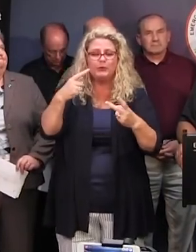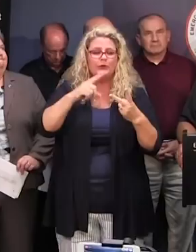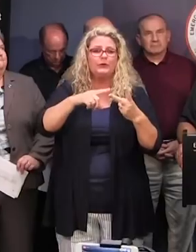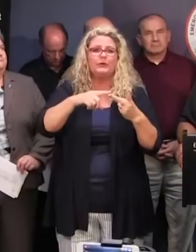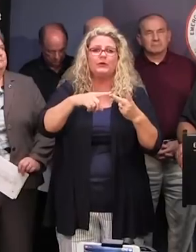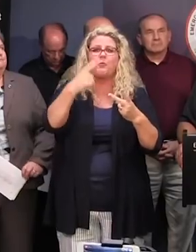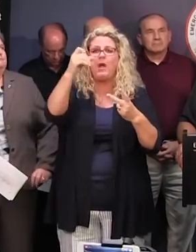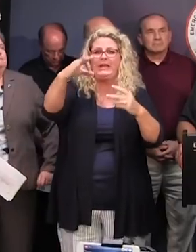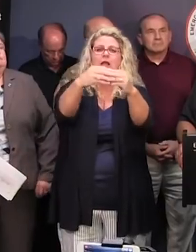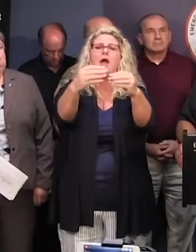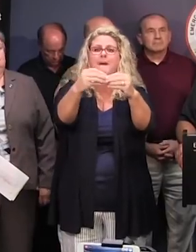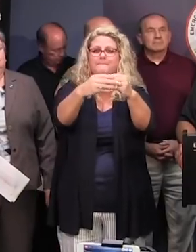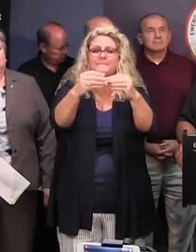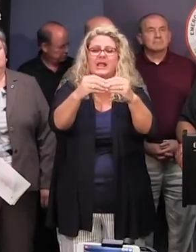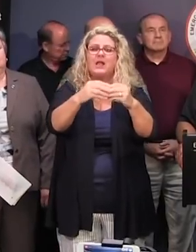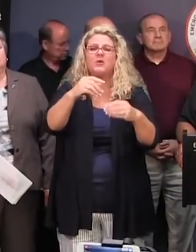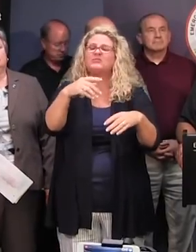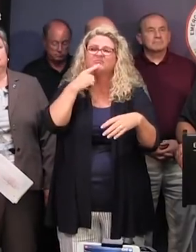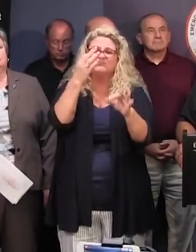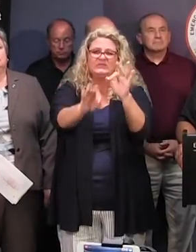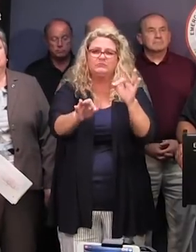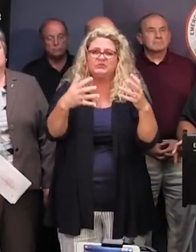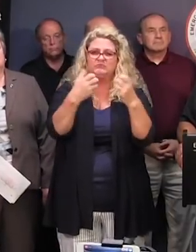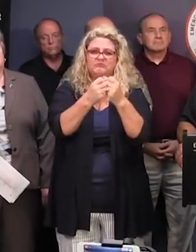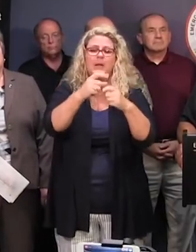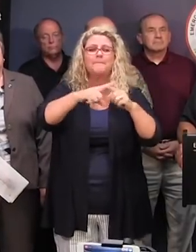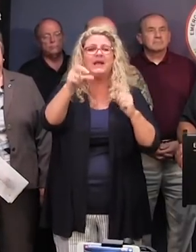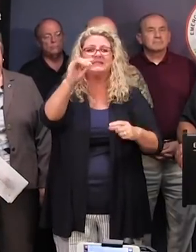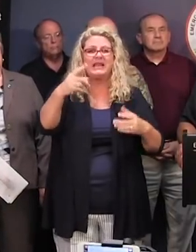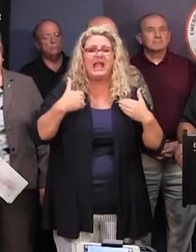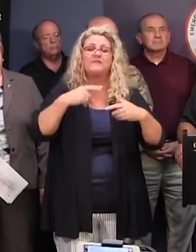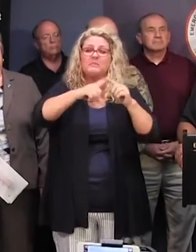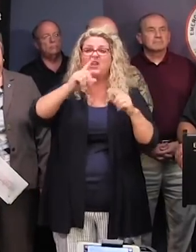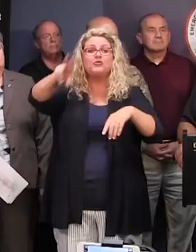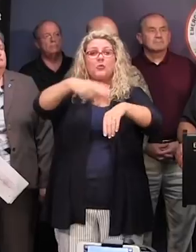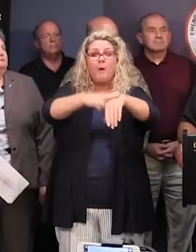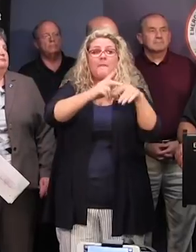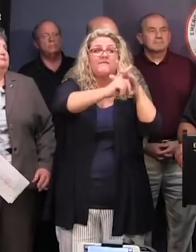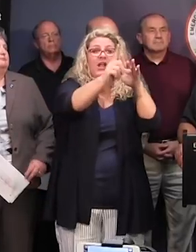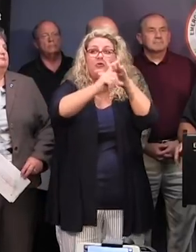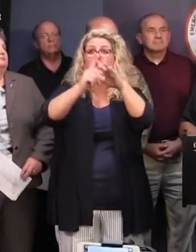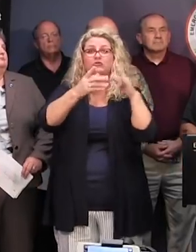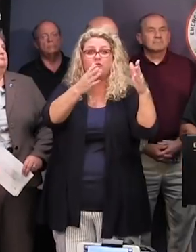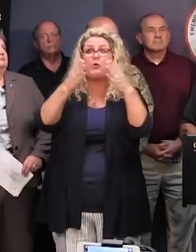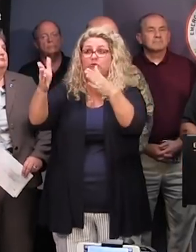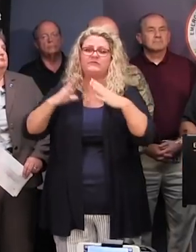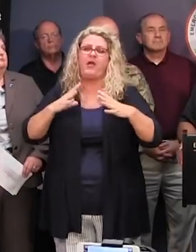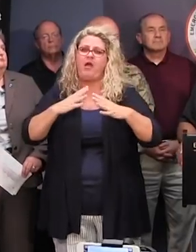collision in Columbia. Our local evacuation routes are operating well.